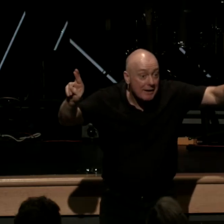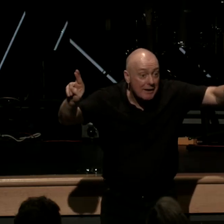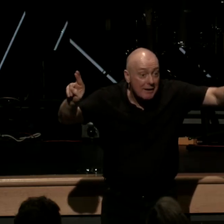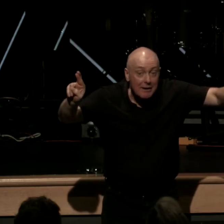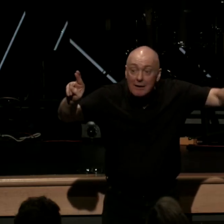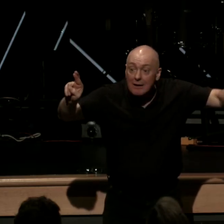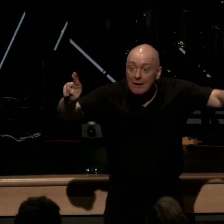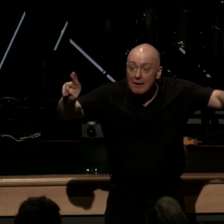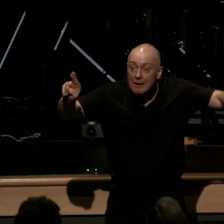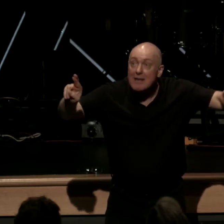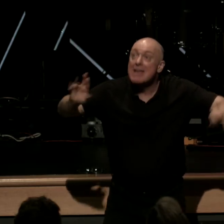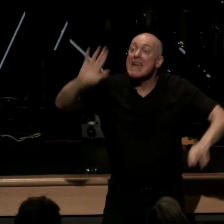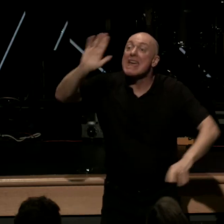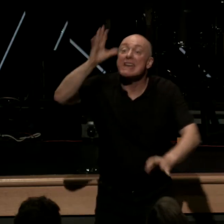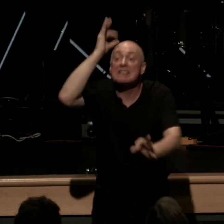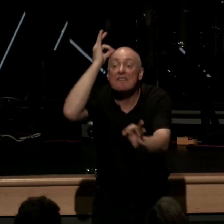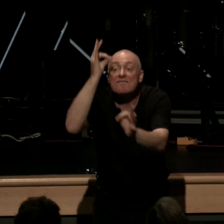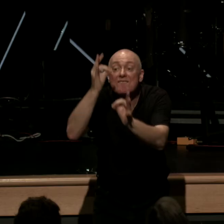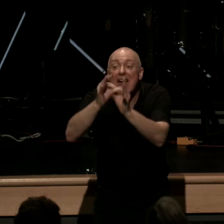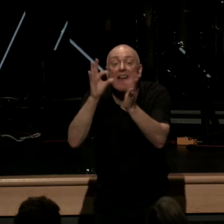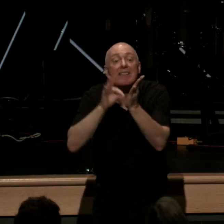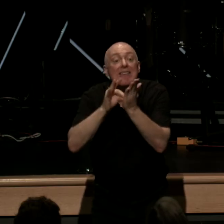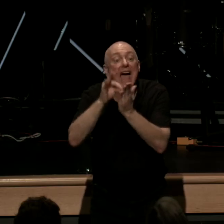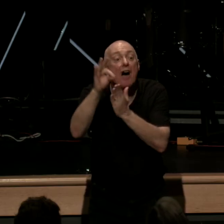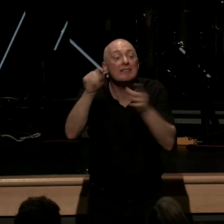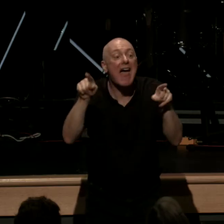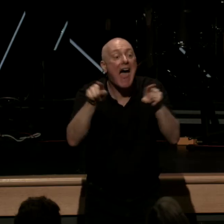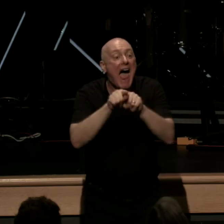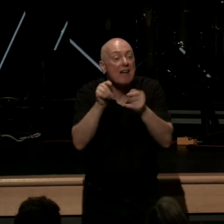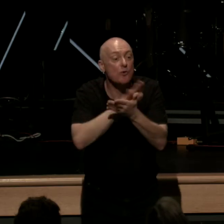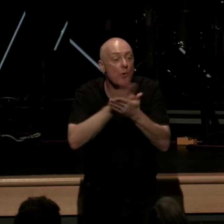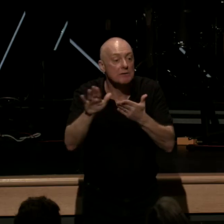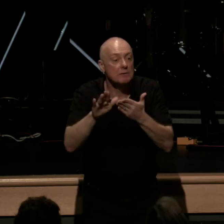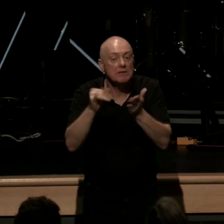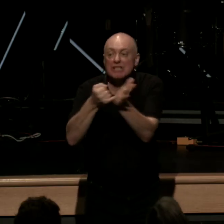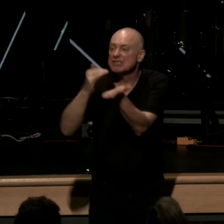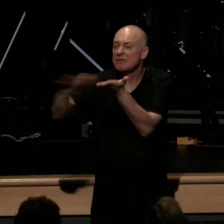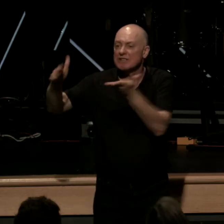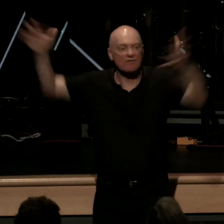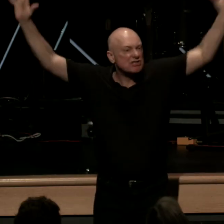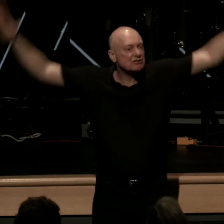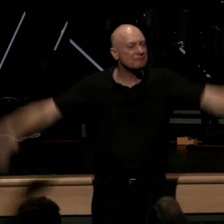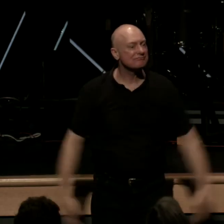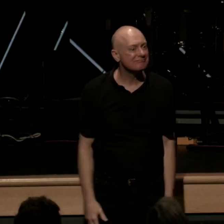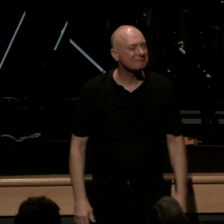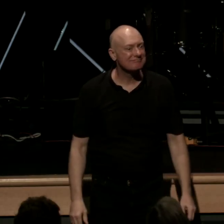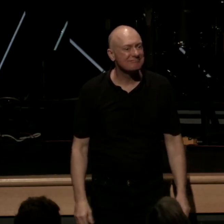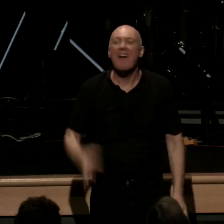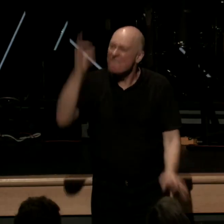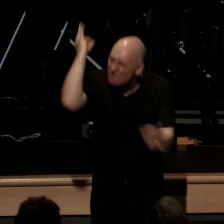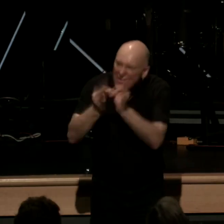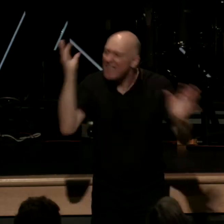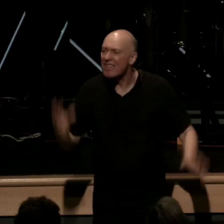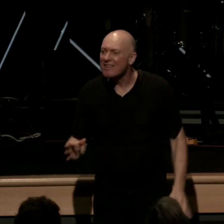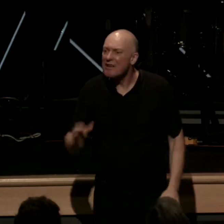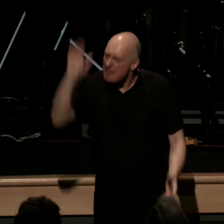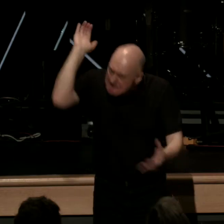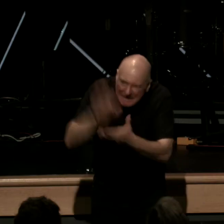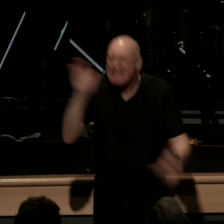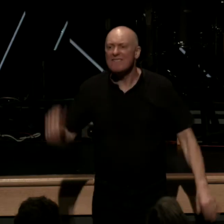faith is counted as righteousness justification faith believing in